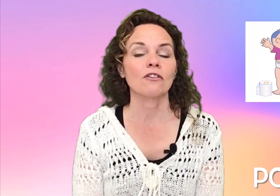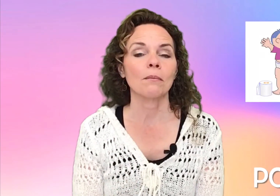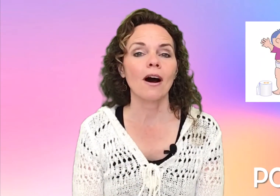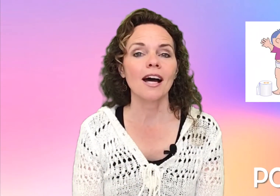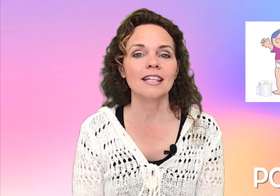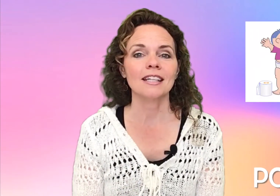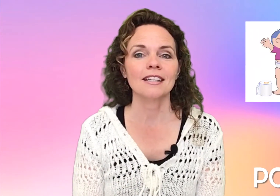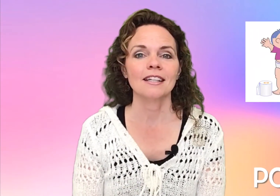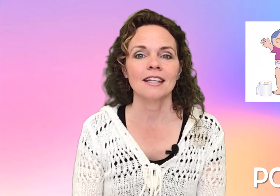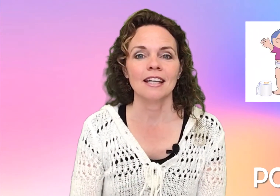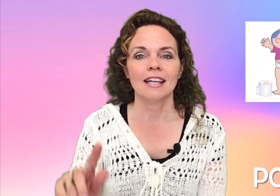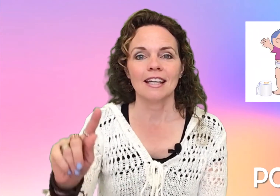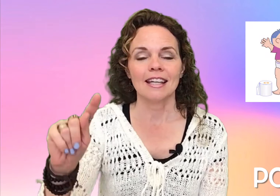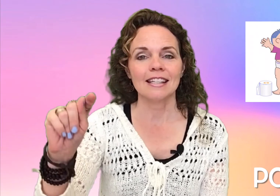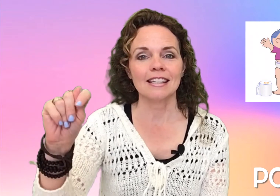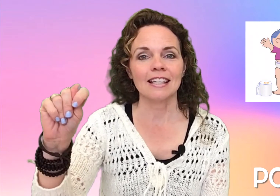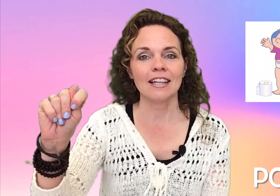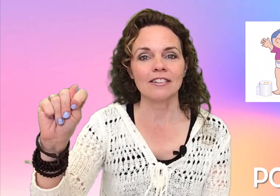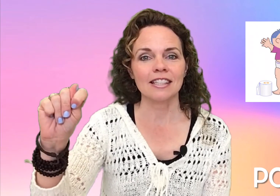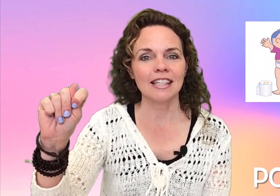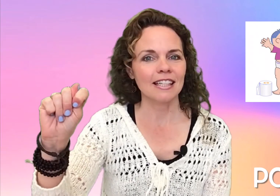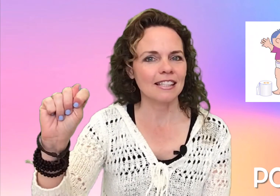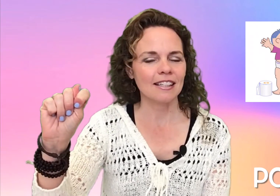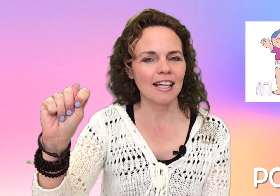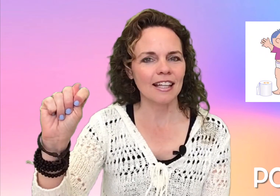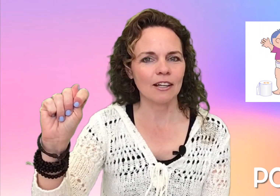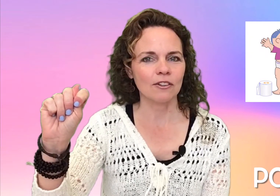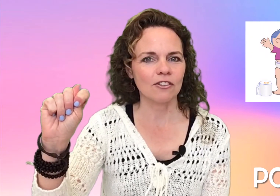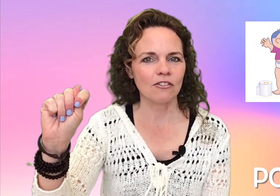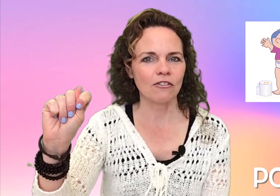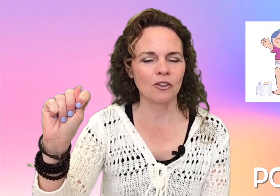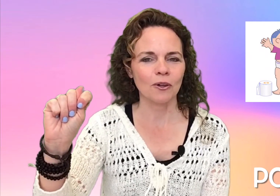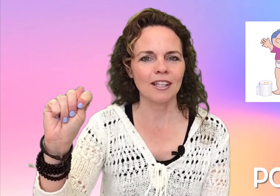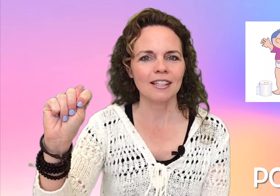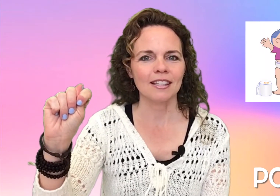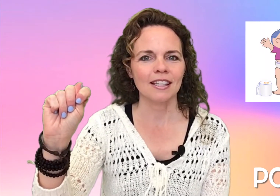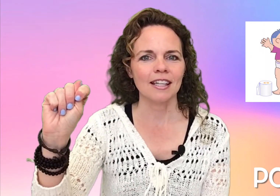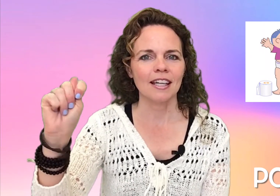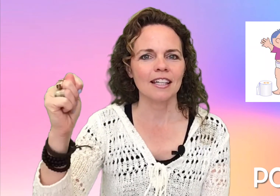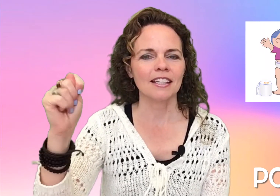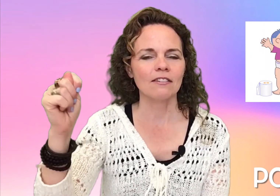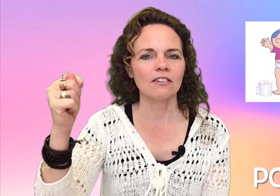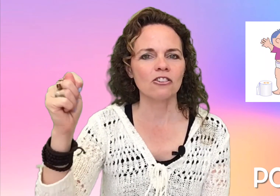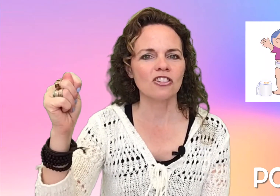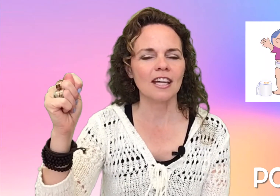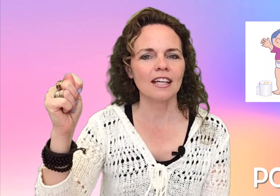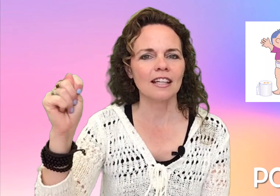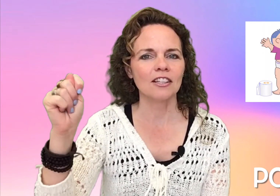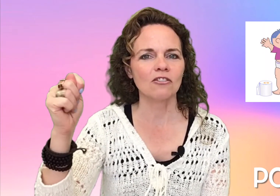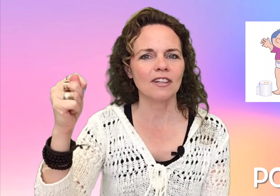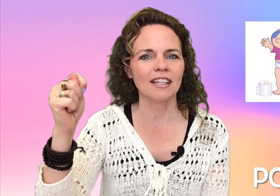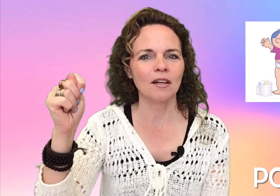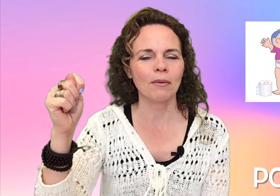potty is the letter T in sign language for toilet and you give a little shake like you're ringing a bell.